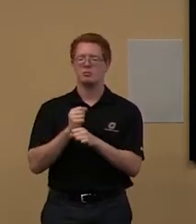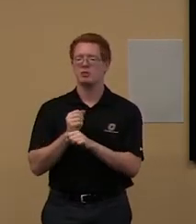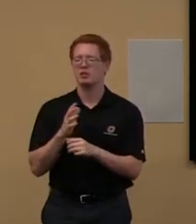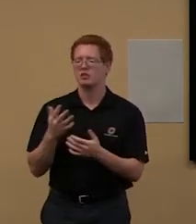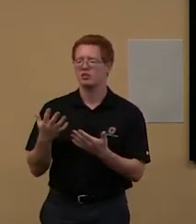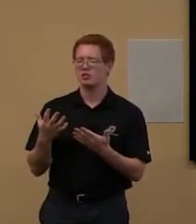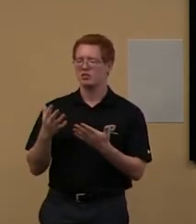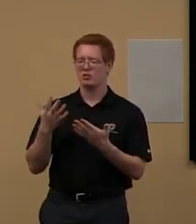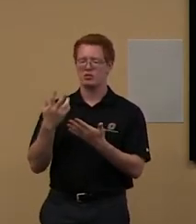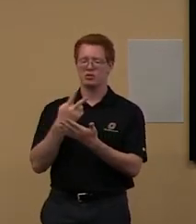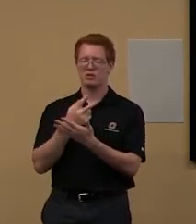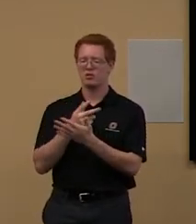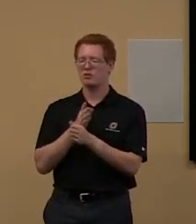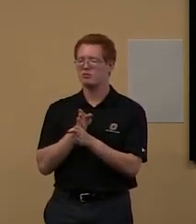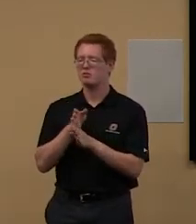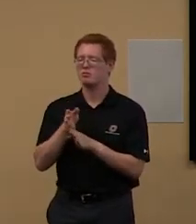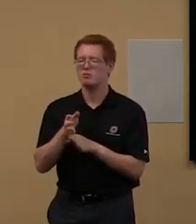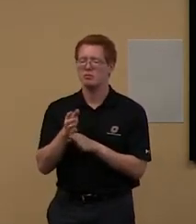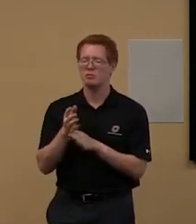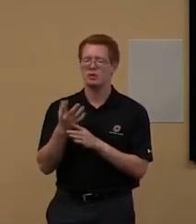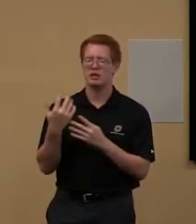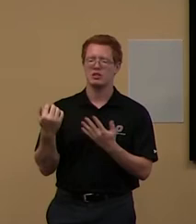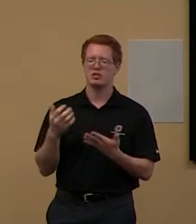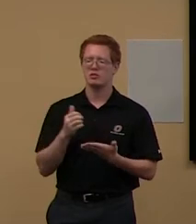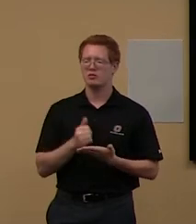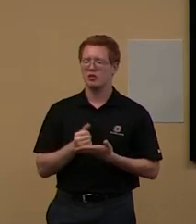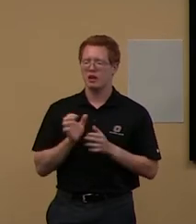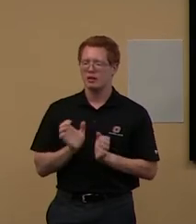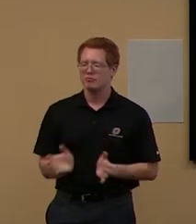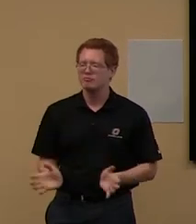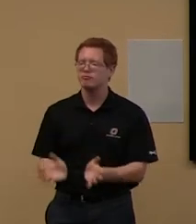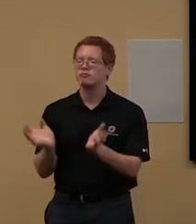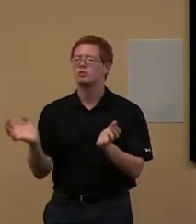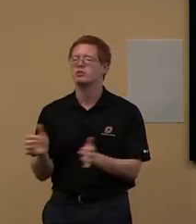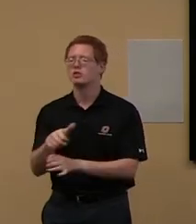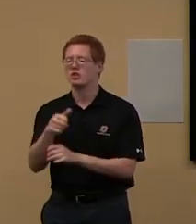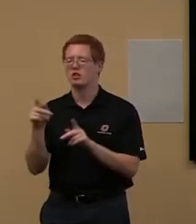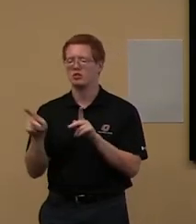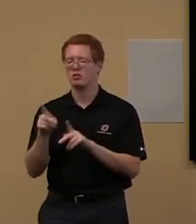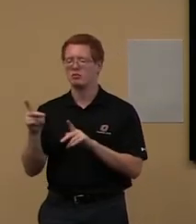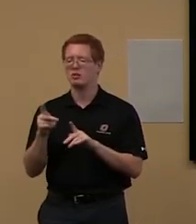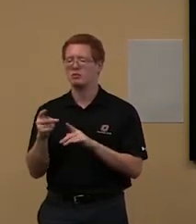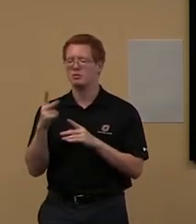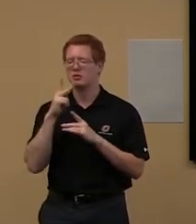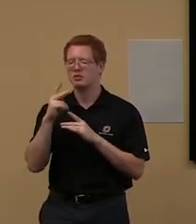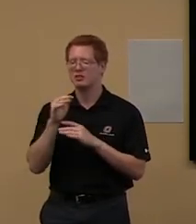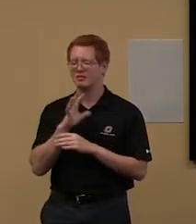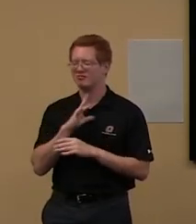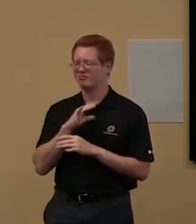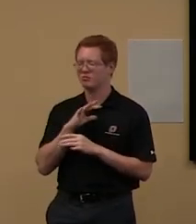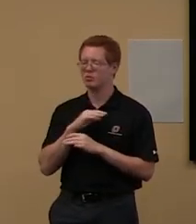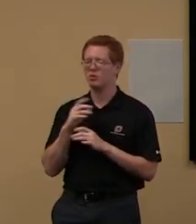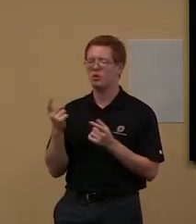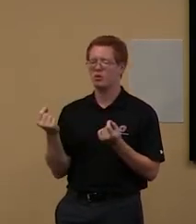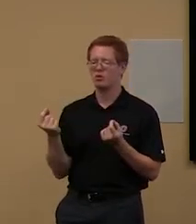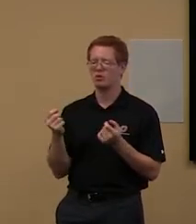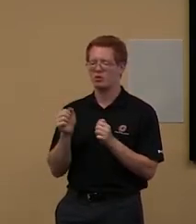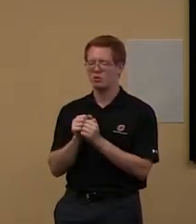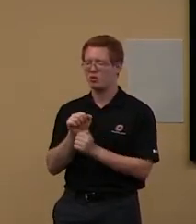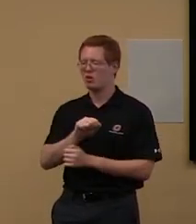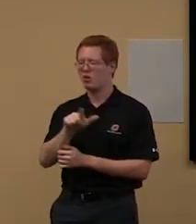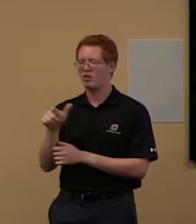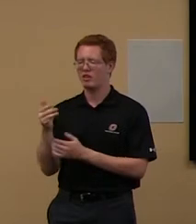so talk to them if you're doing anything that needs just a really, just interesting physical item. Um,